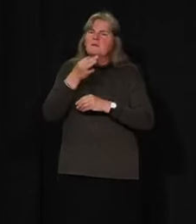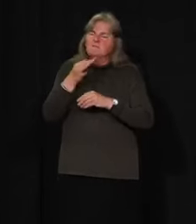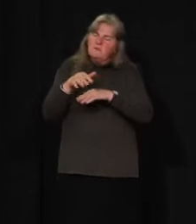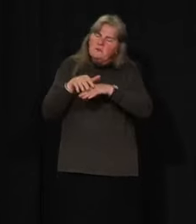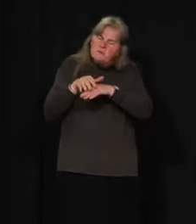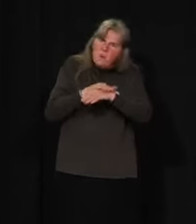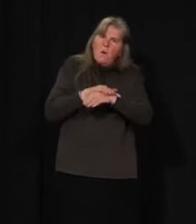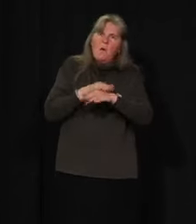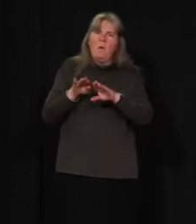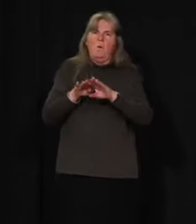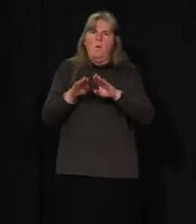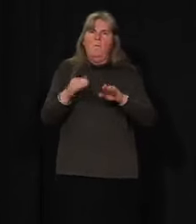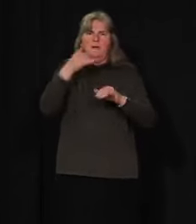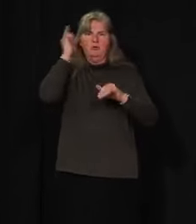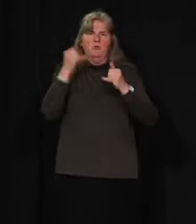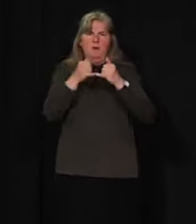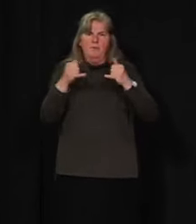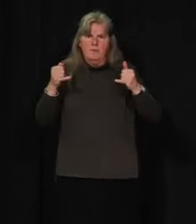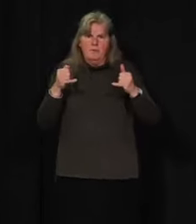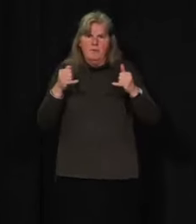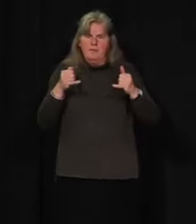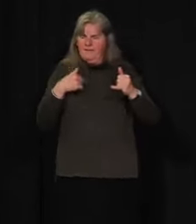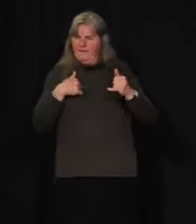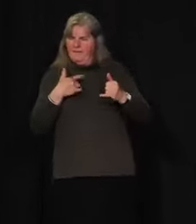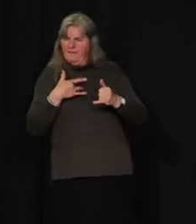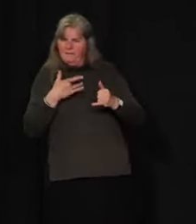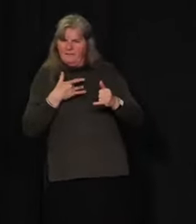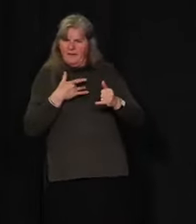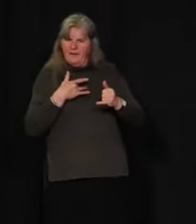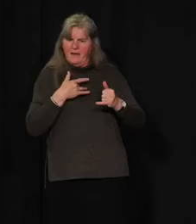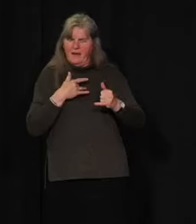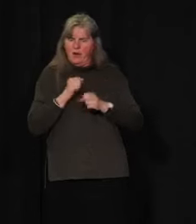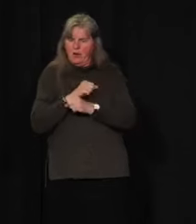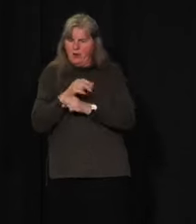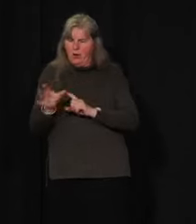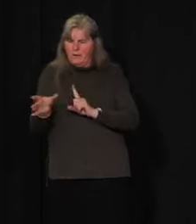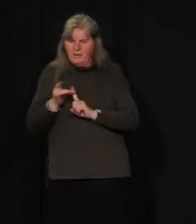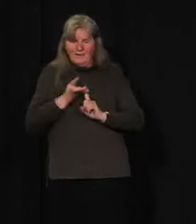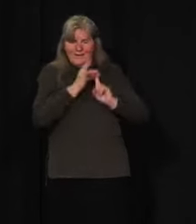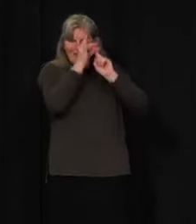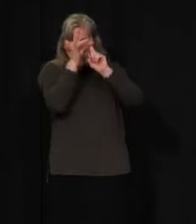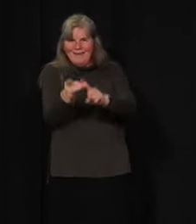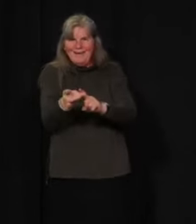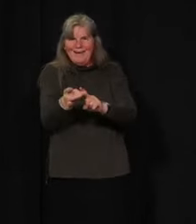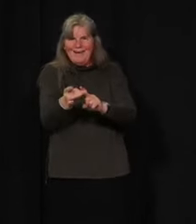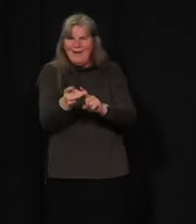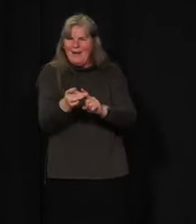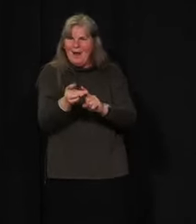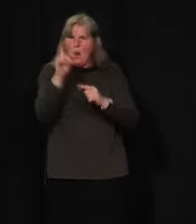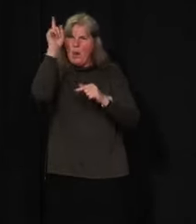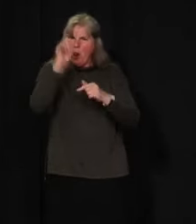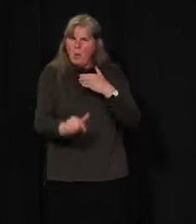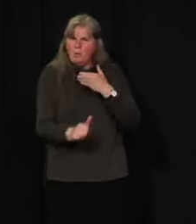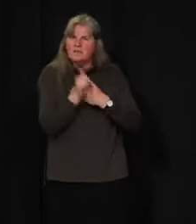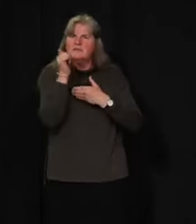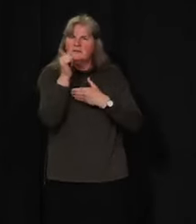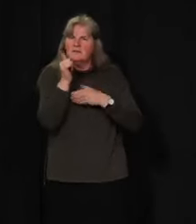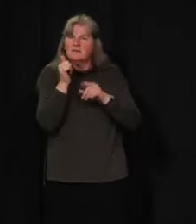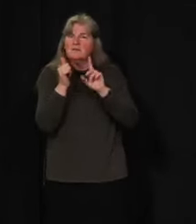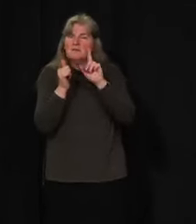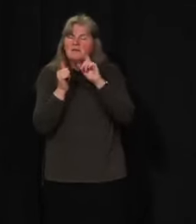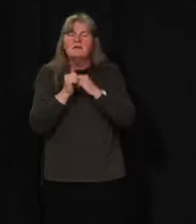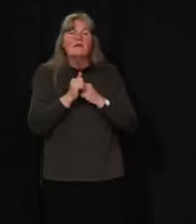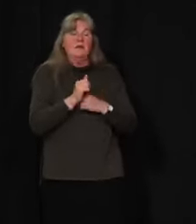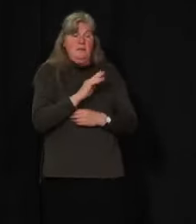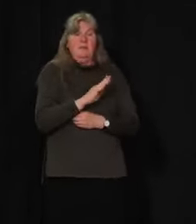when we are confident that the risk of importation of COVID is low. As you know, BC has demonstrated